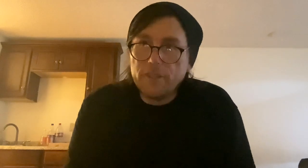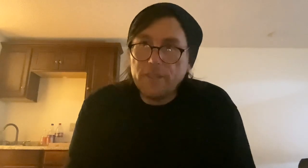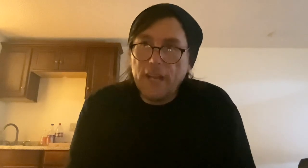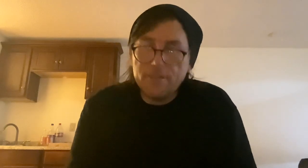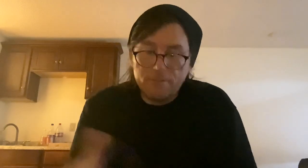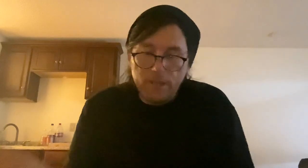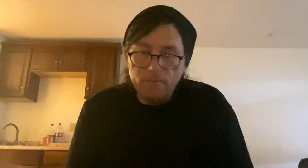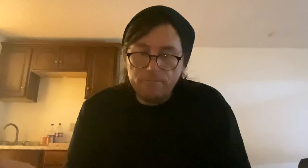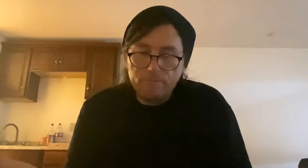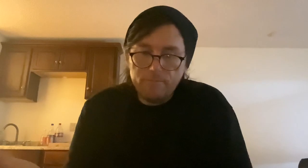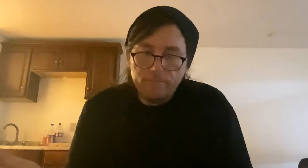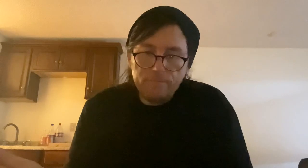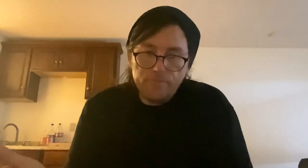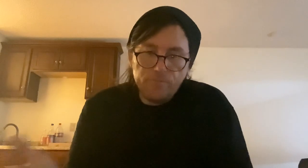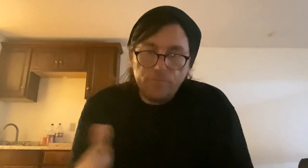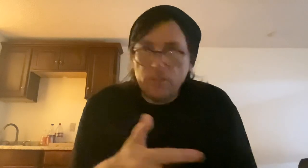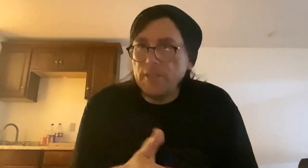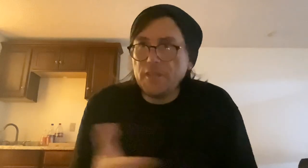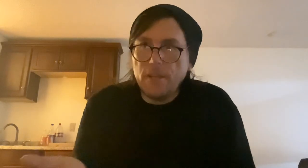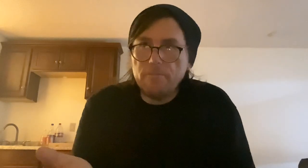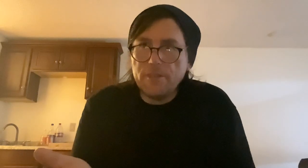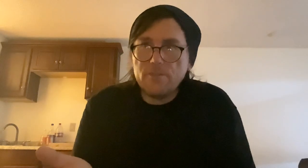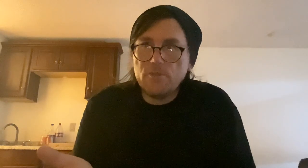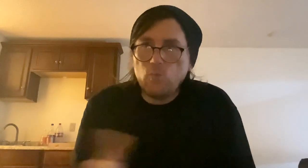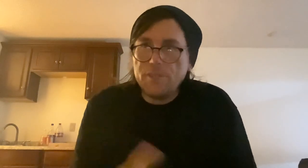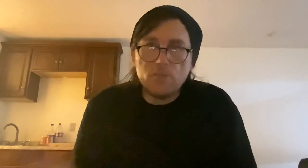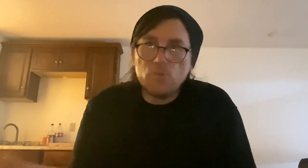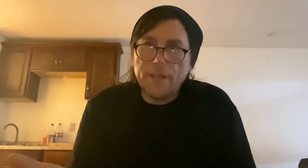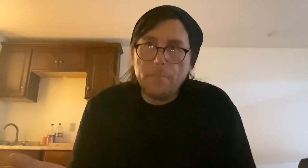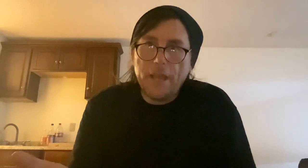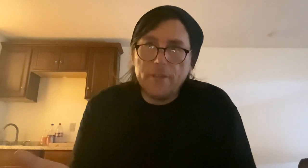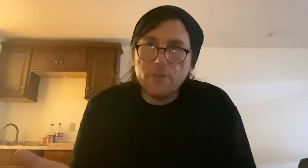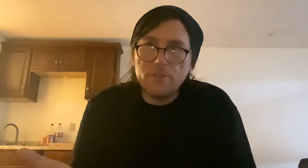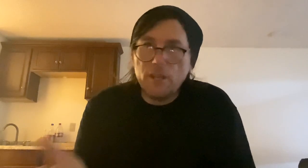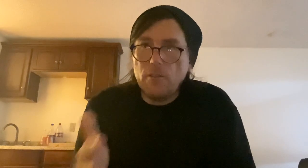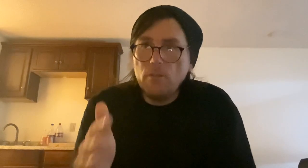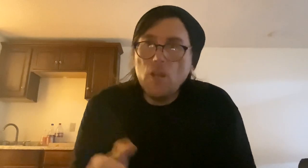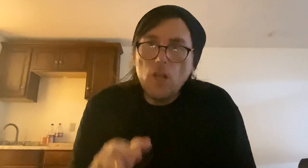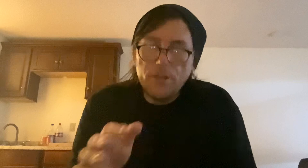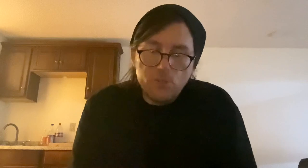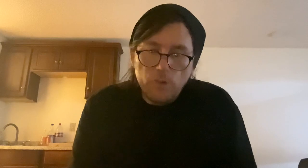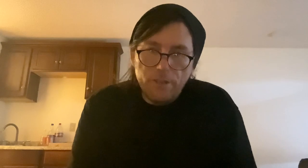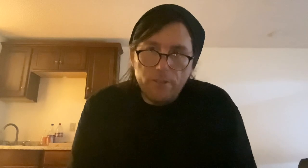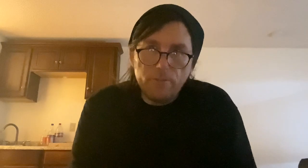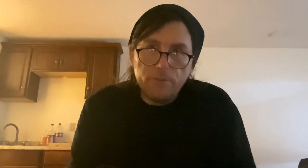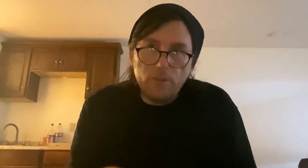that's, you know, you know, let's say it's 26 or 28 pages, you know, this is what you do. If you, you're